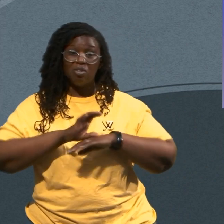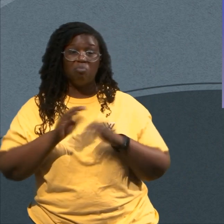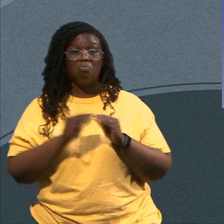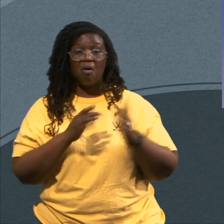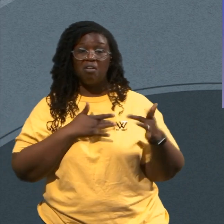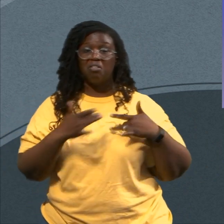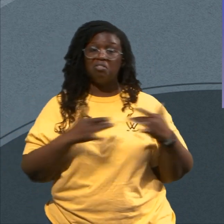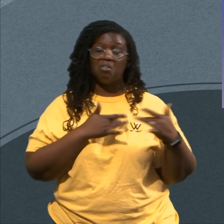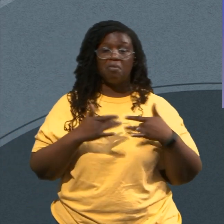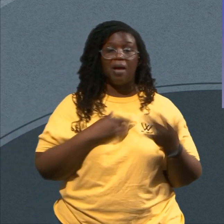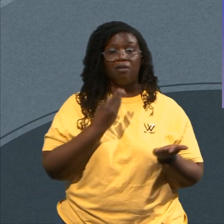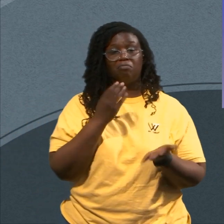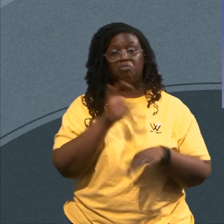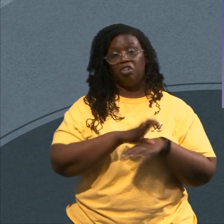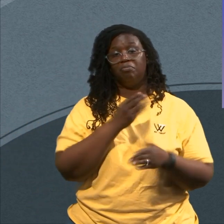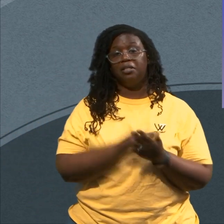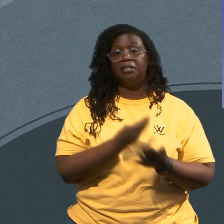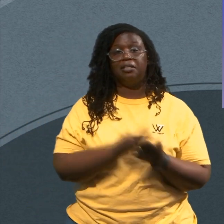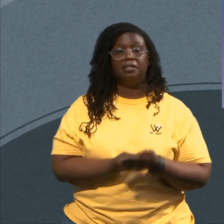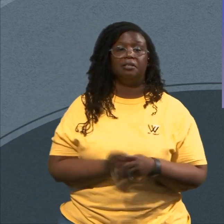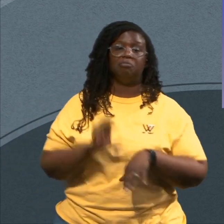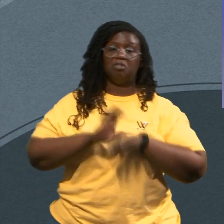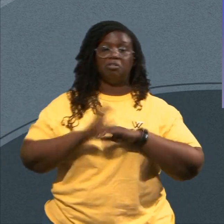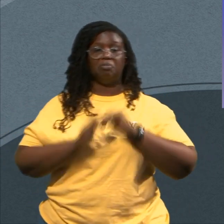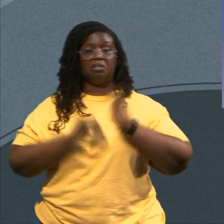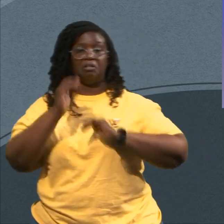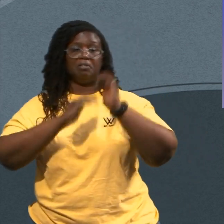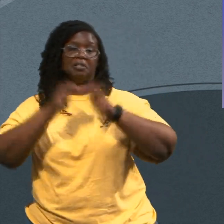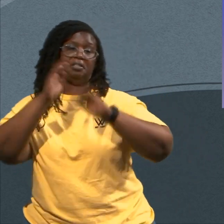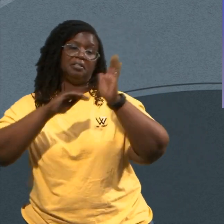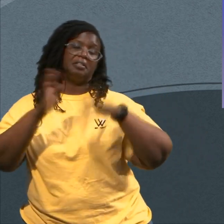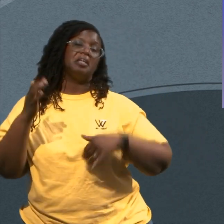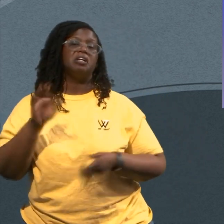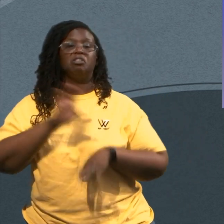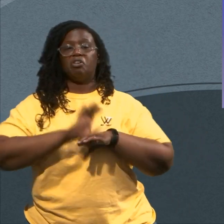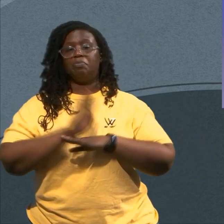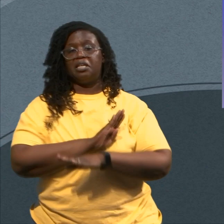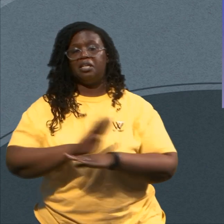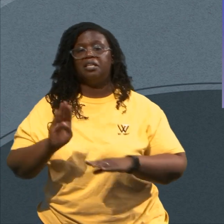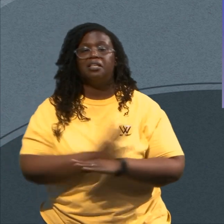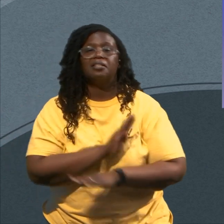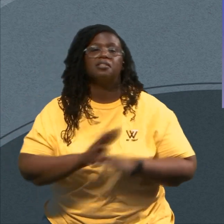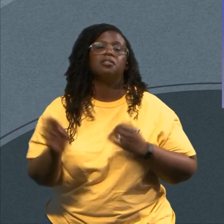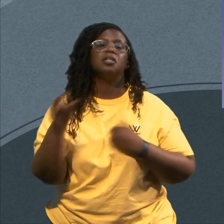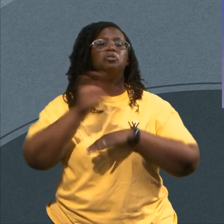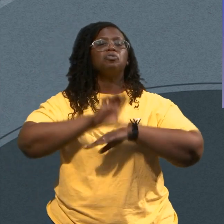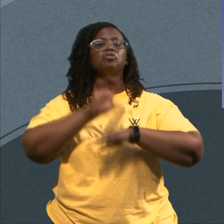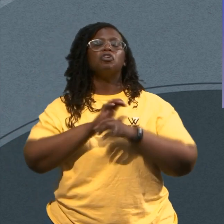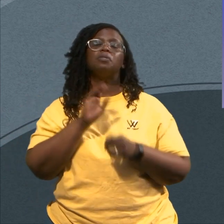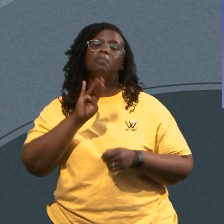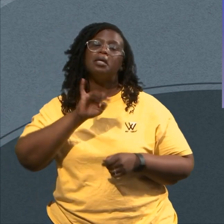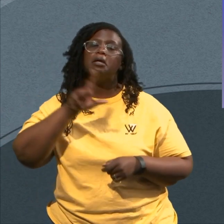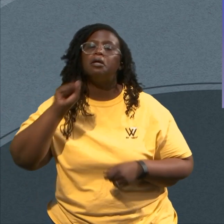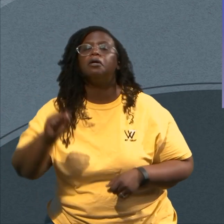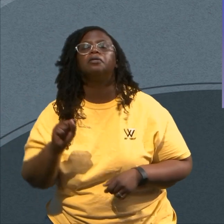Budgets And Church Buildings And Church Business And Church Bills Church